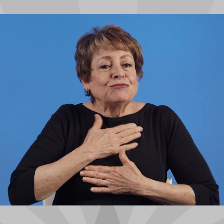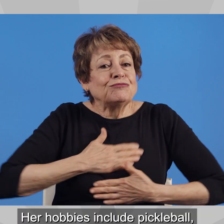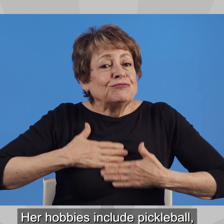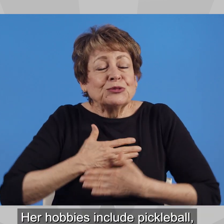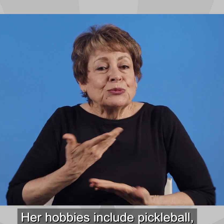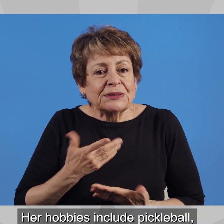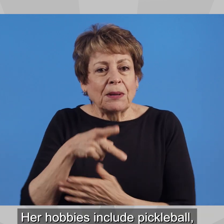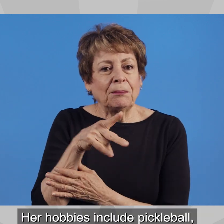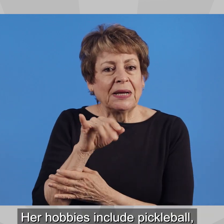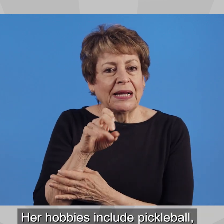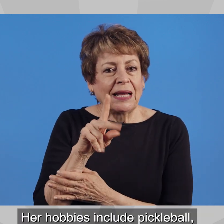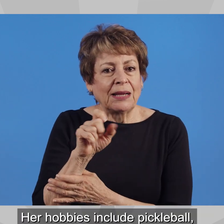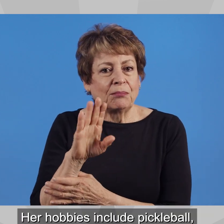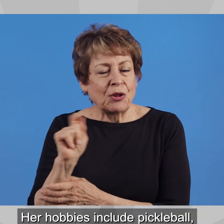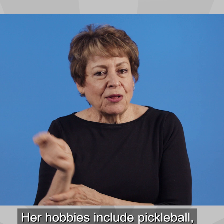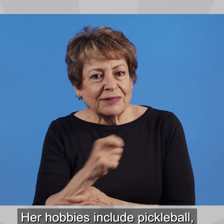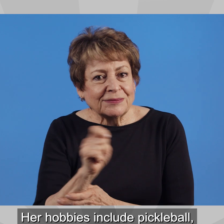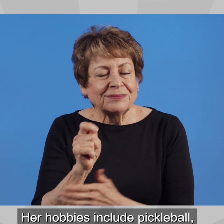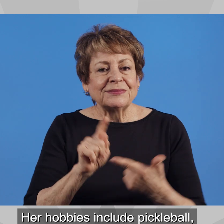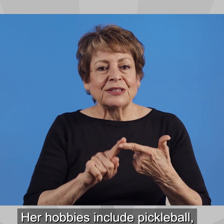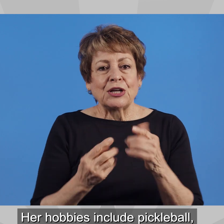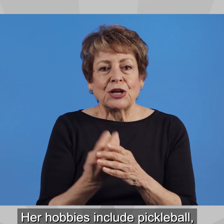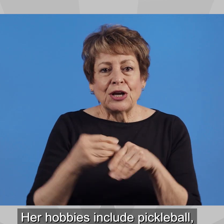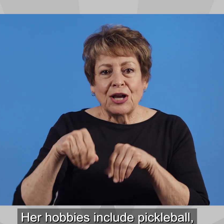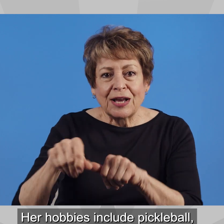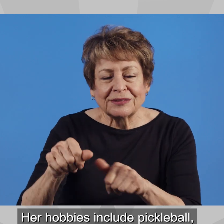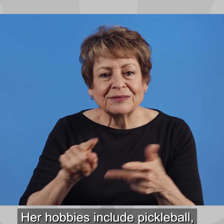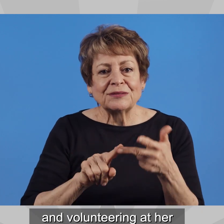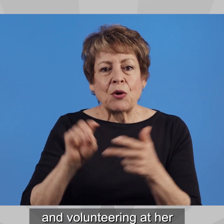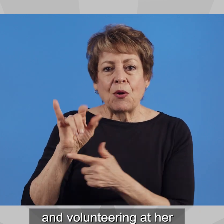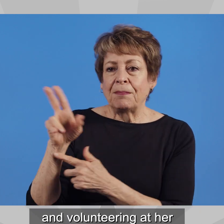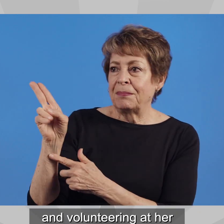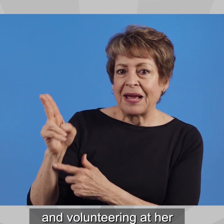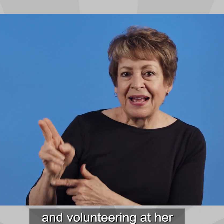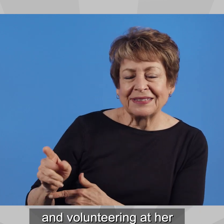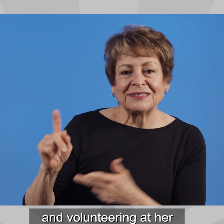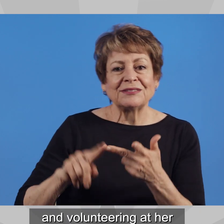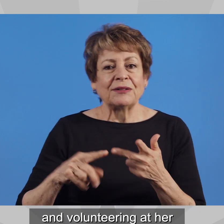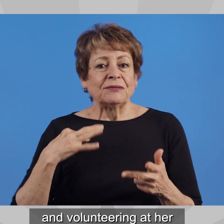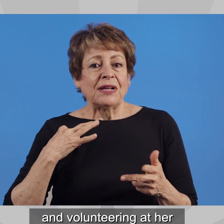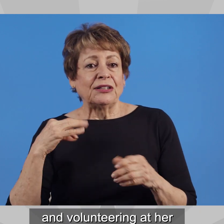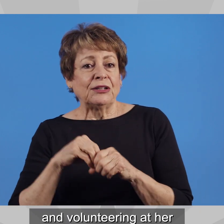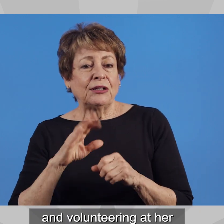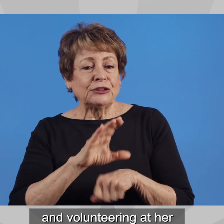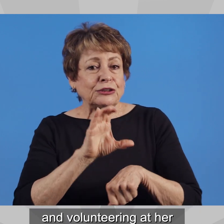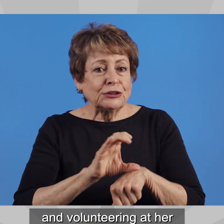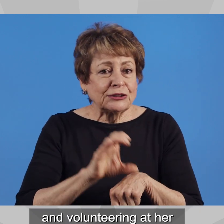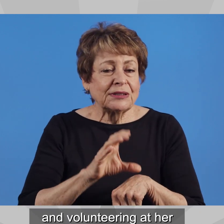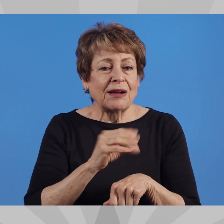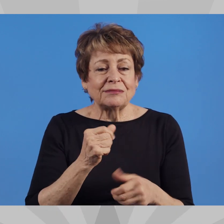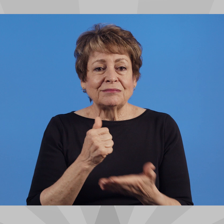her hobbies include pickleball, gardening, oil painting, and volunteering at her church and local